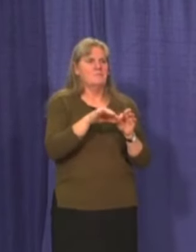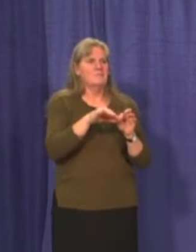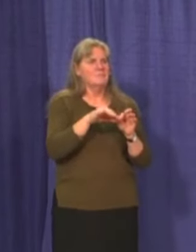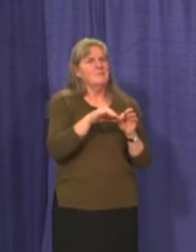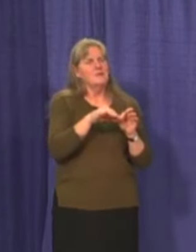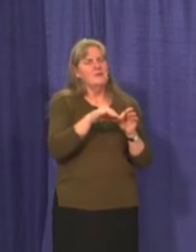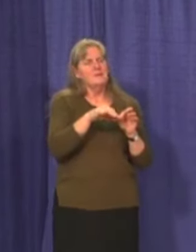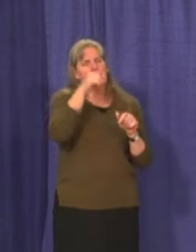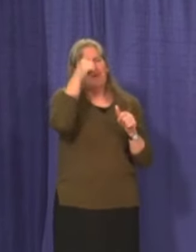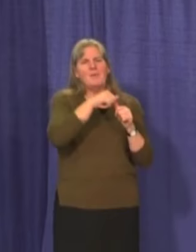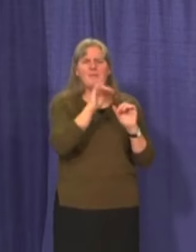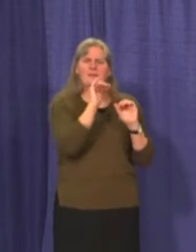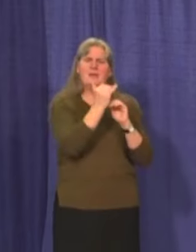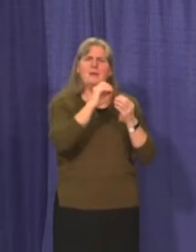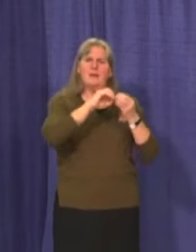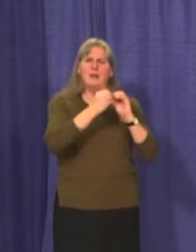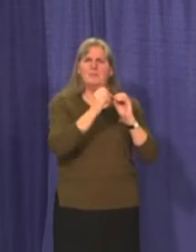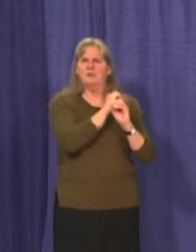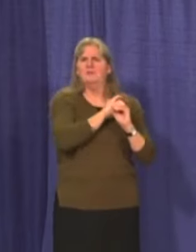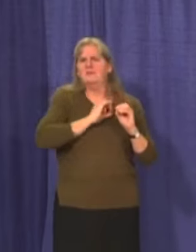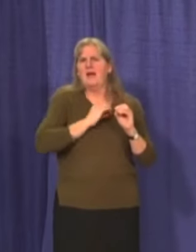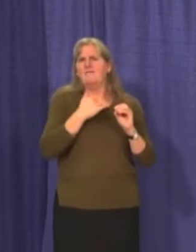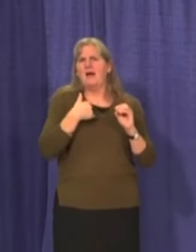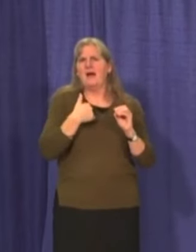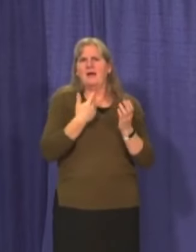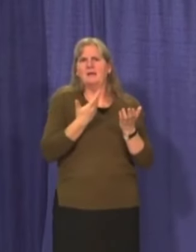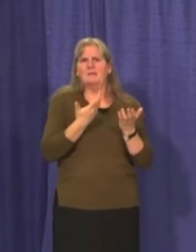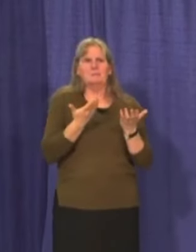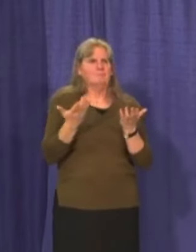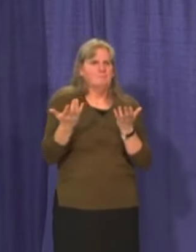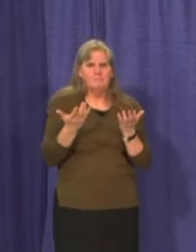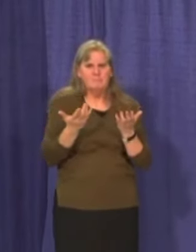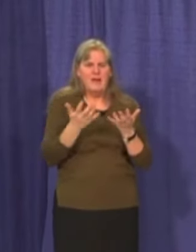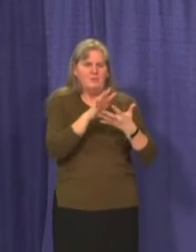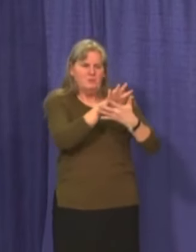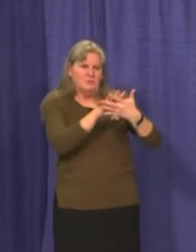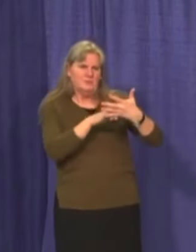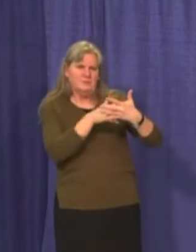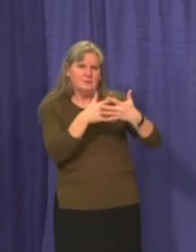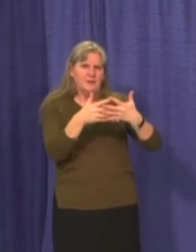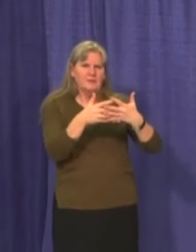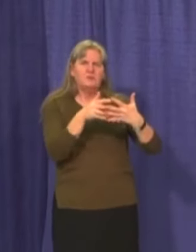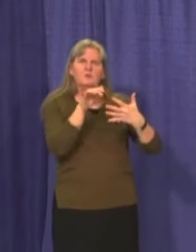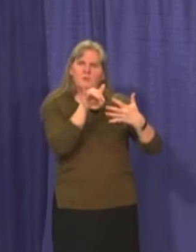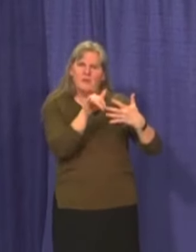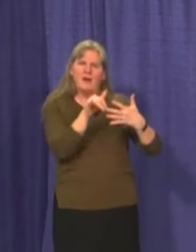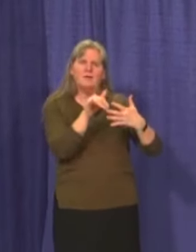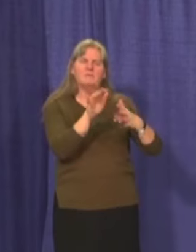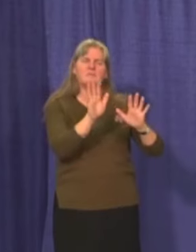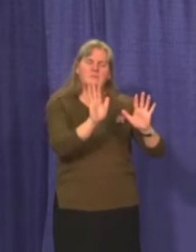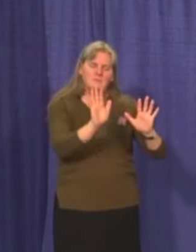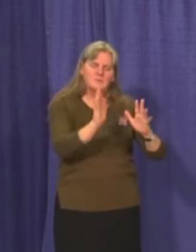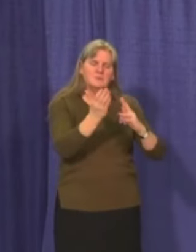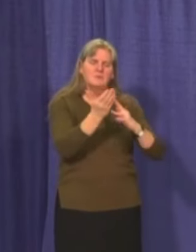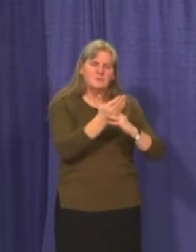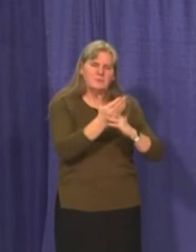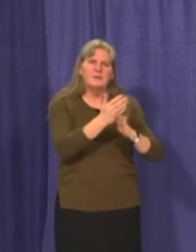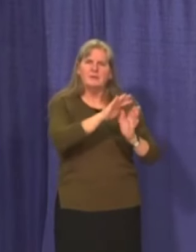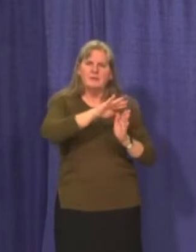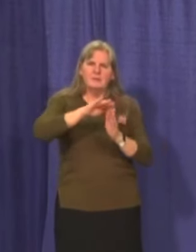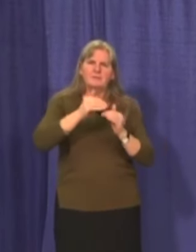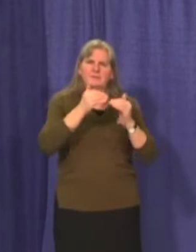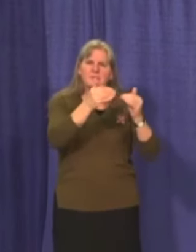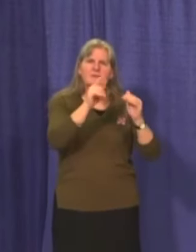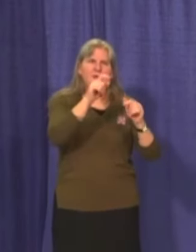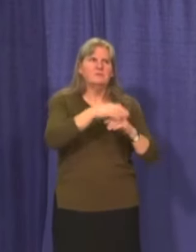limited numbers of people. Uh, we, we need to schedule in that ability, uh, for, for reset and recalibrate. Thank you.